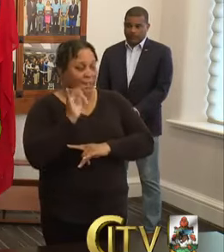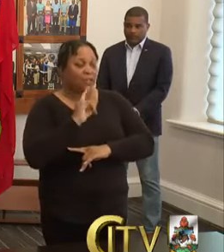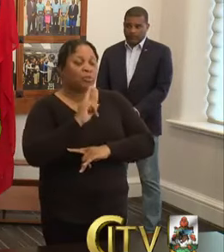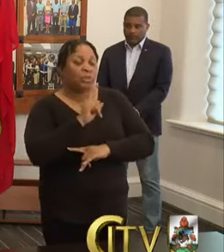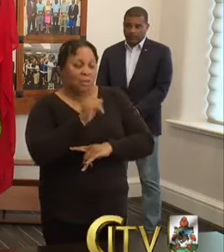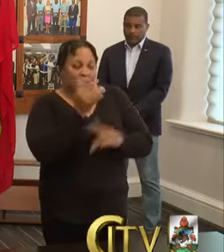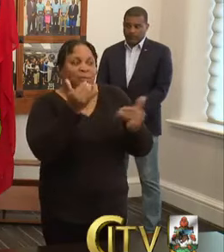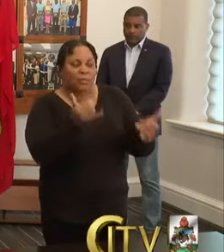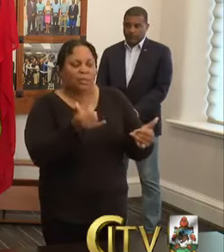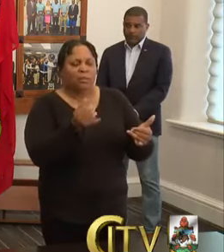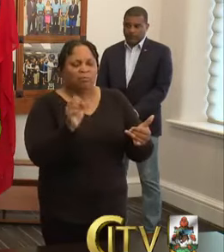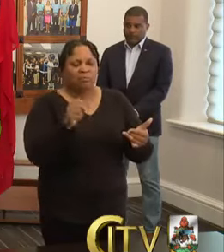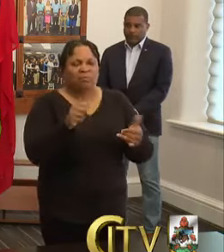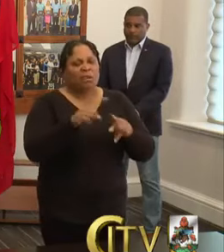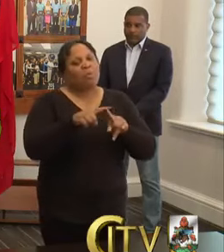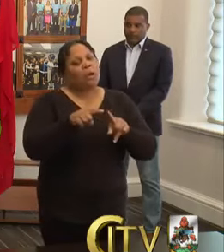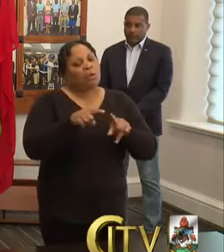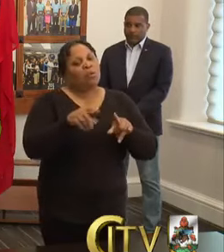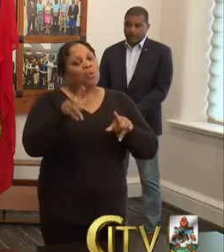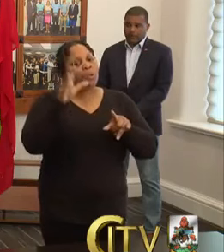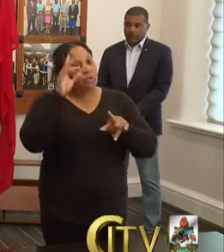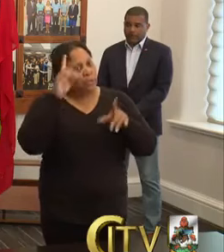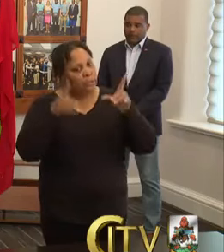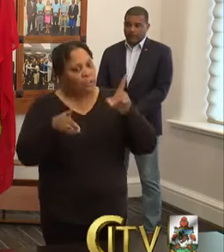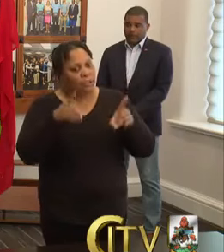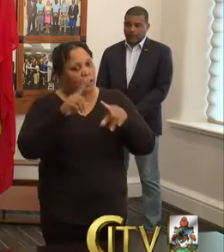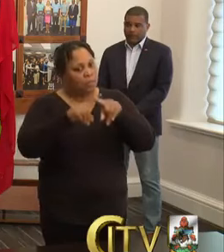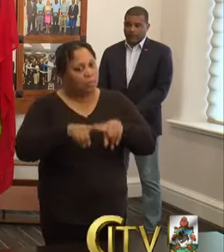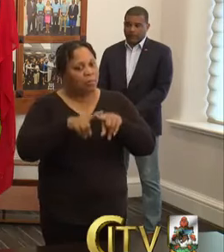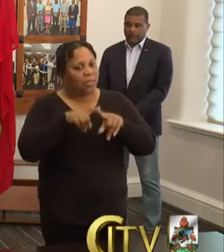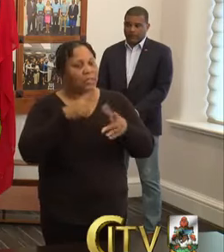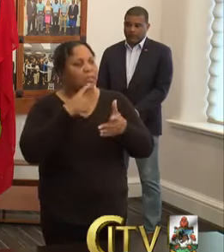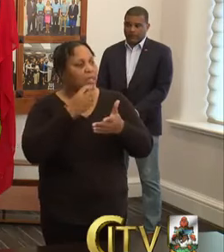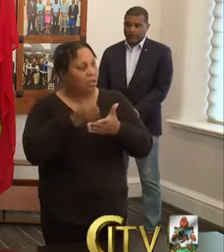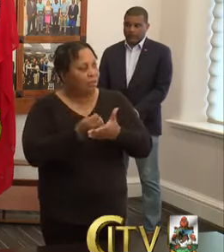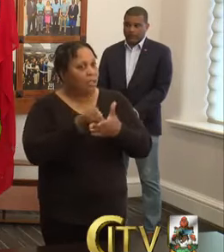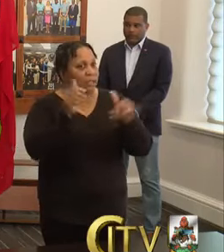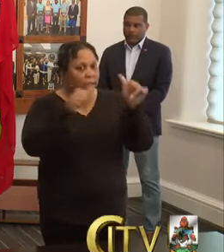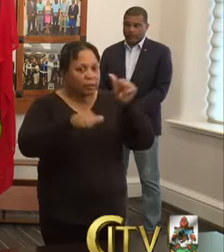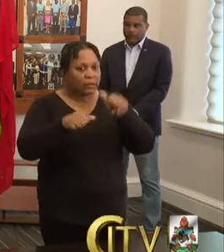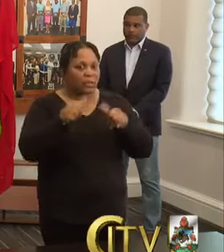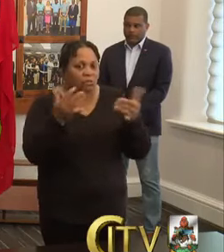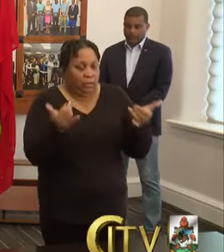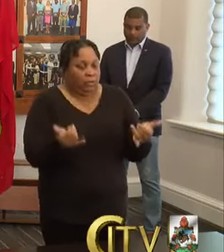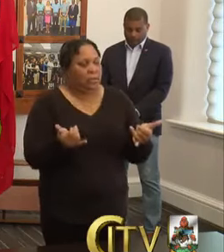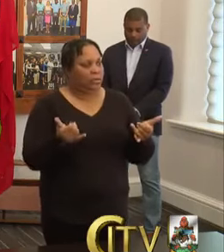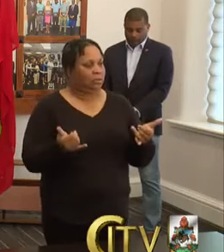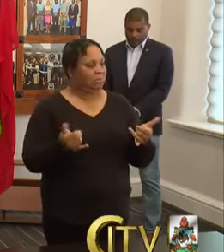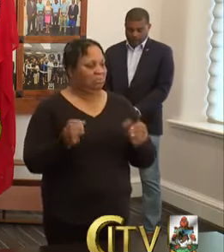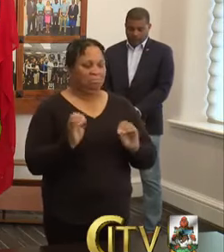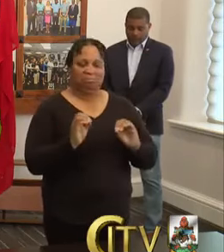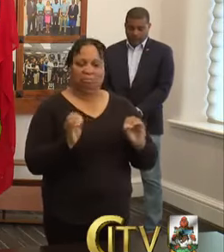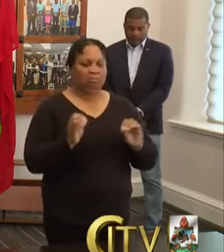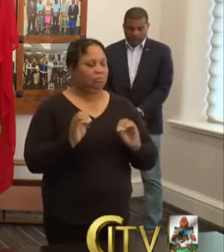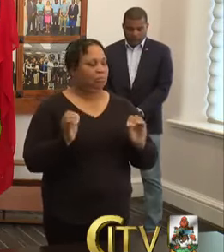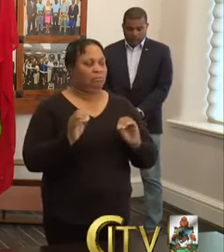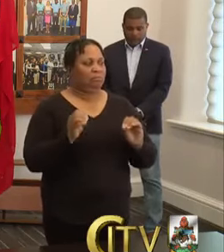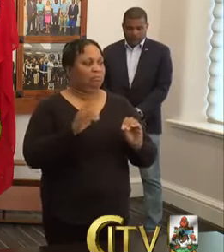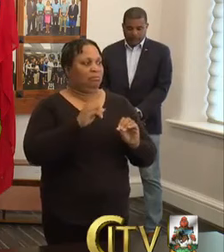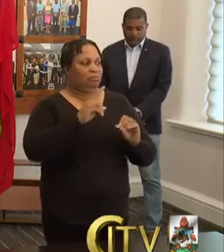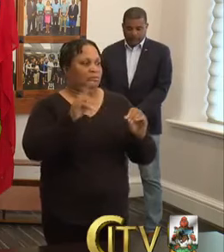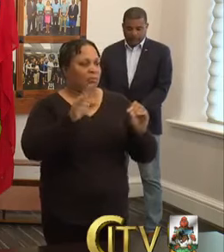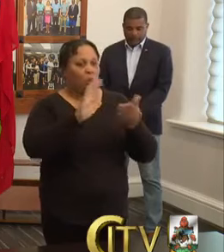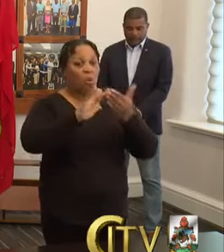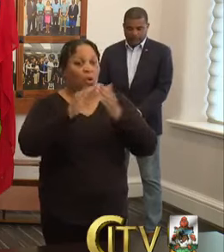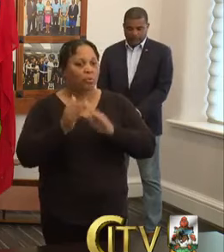are, but we're going to take those decisions based upon the evidence and the science. At this point in time, there is no verified community